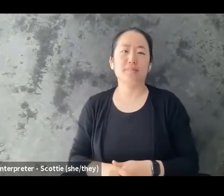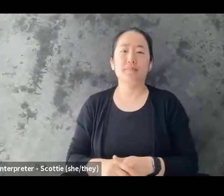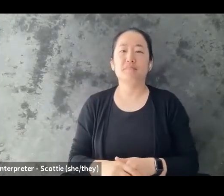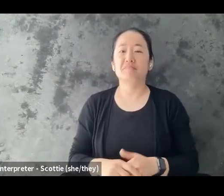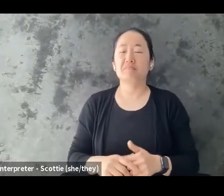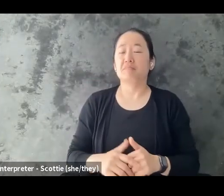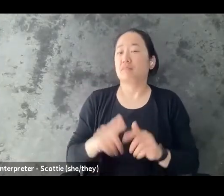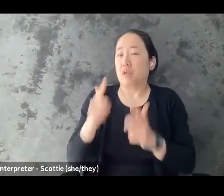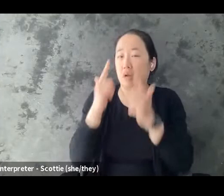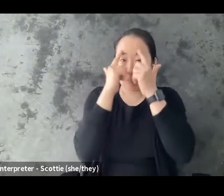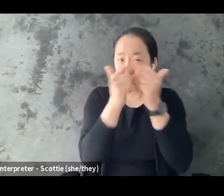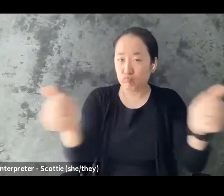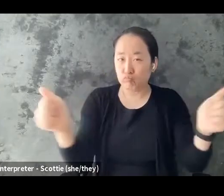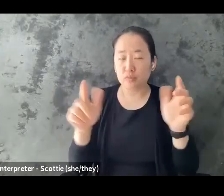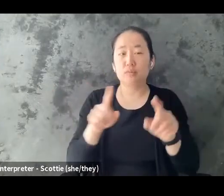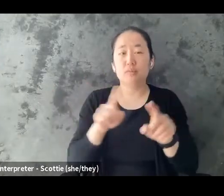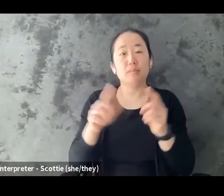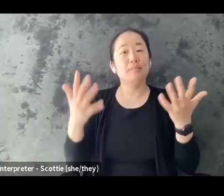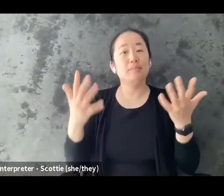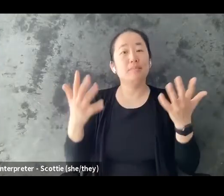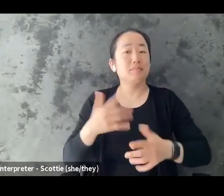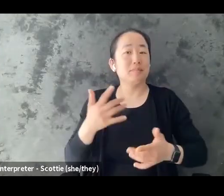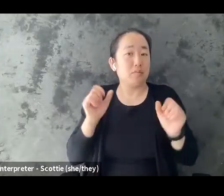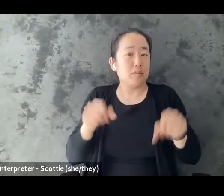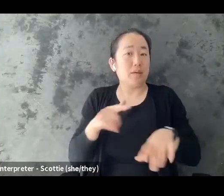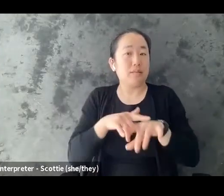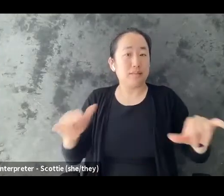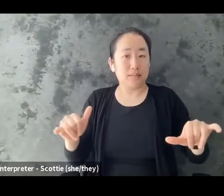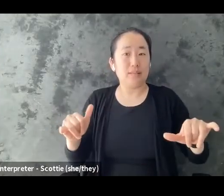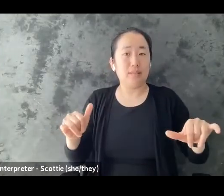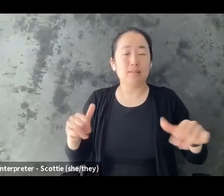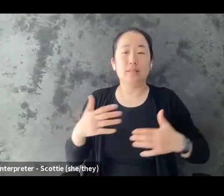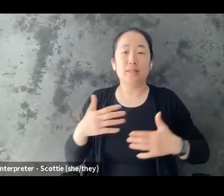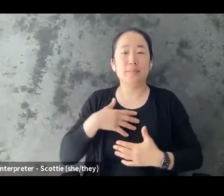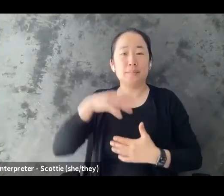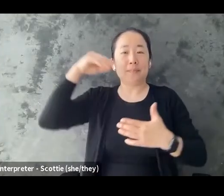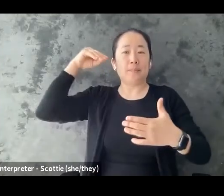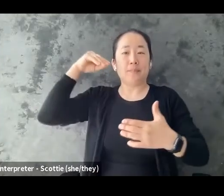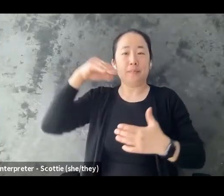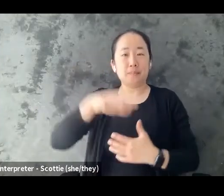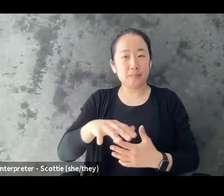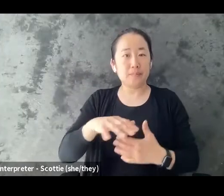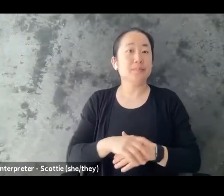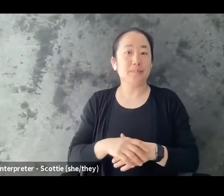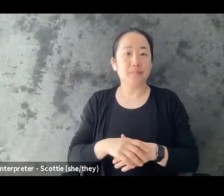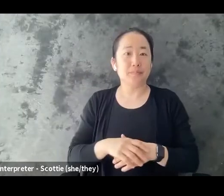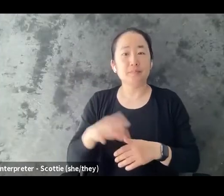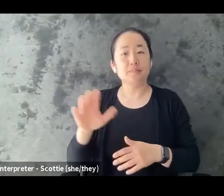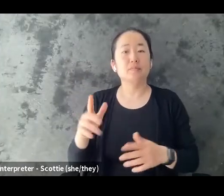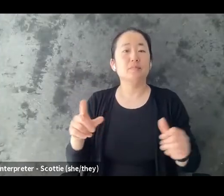take a collective breath and join me in that I invite you to first feel your feet on the ground.